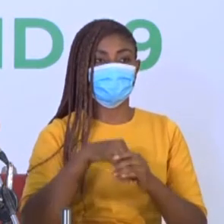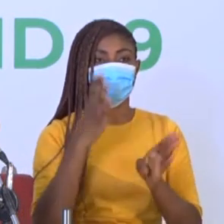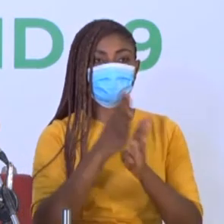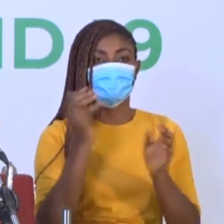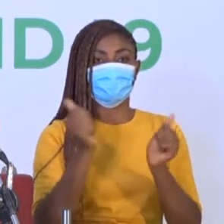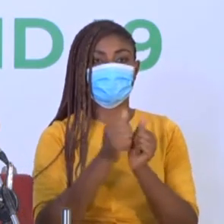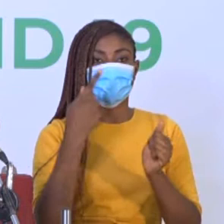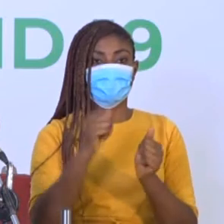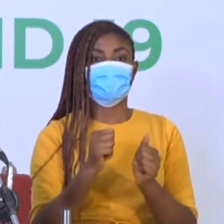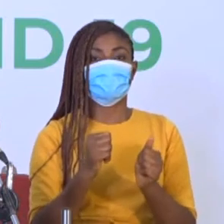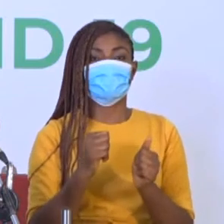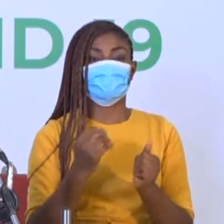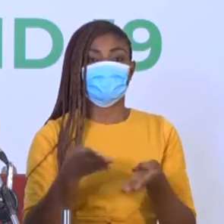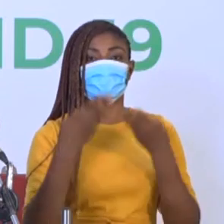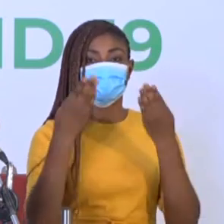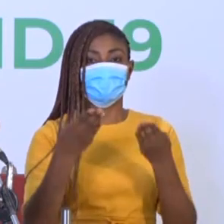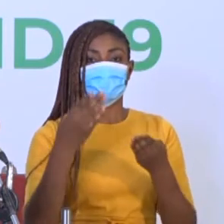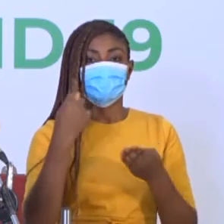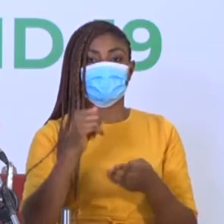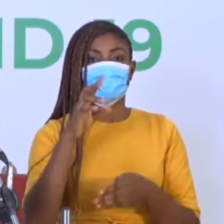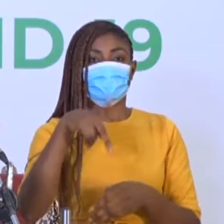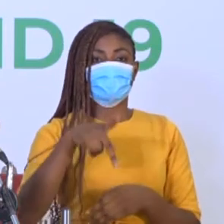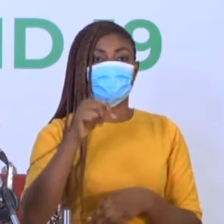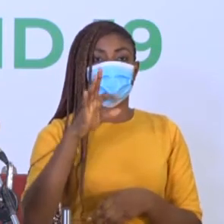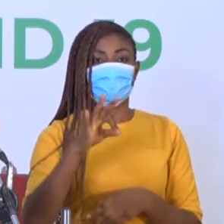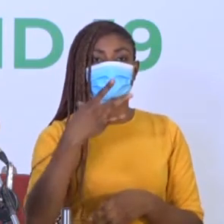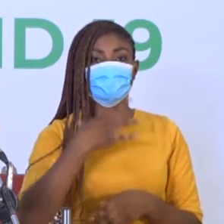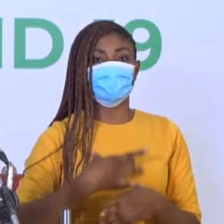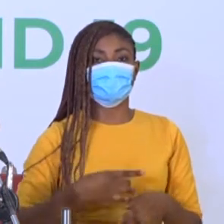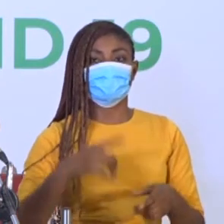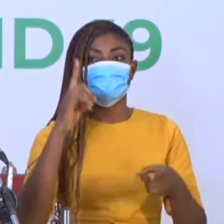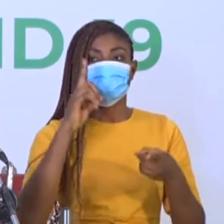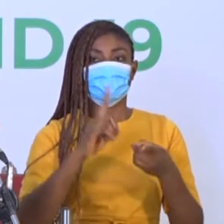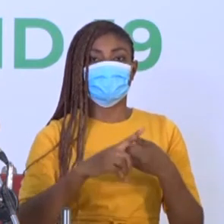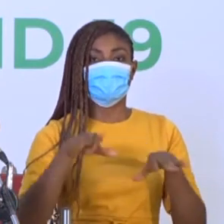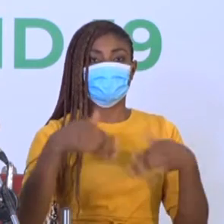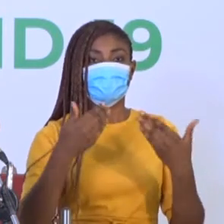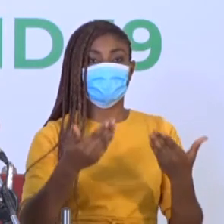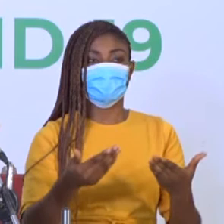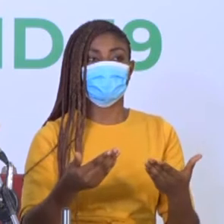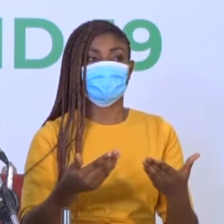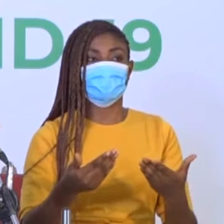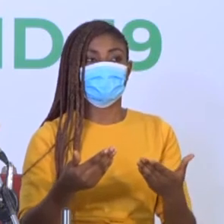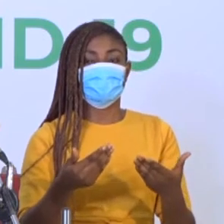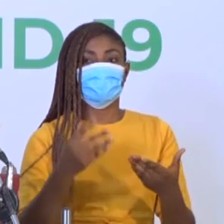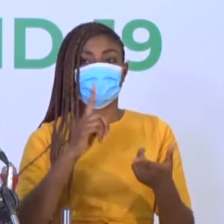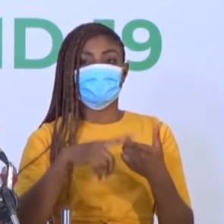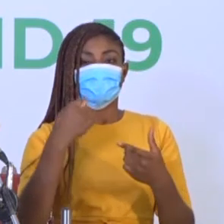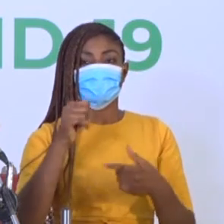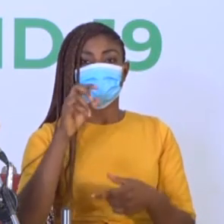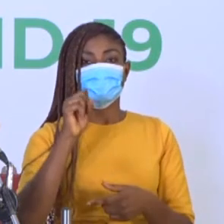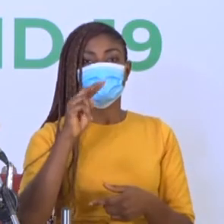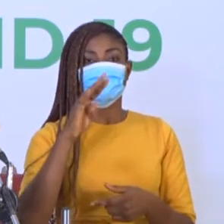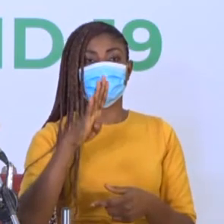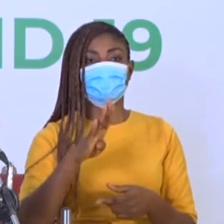with the authorisation, the PTF wishes to issue the following advisories to the subnational